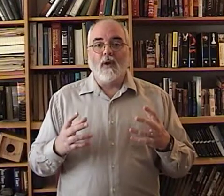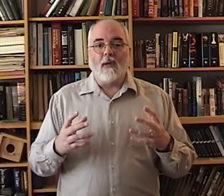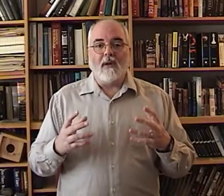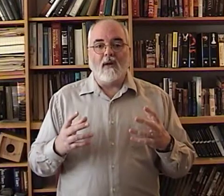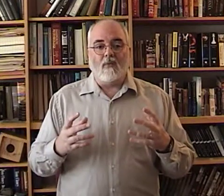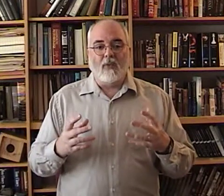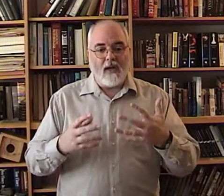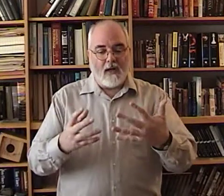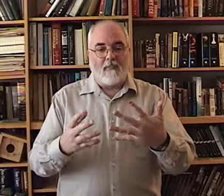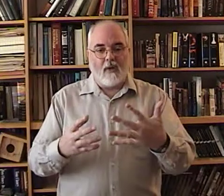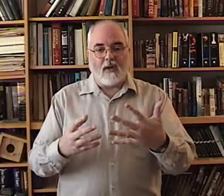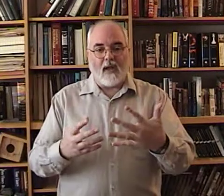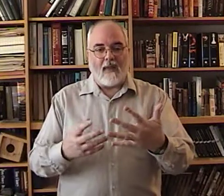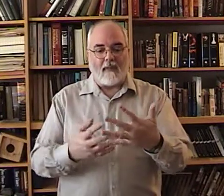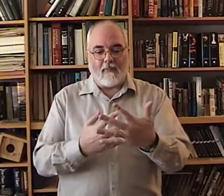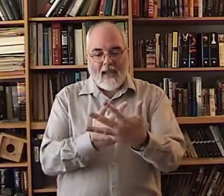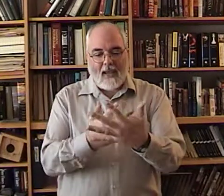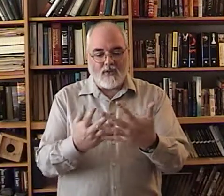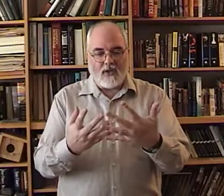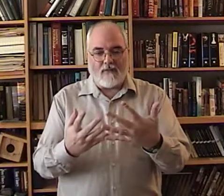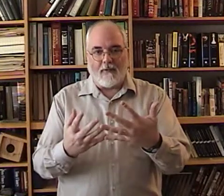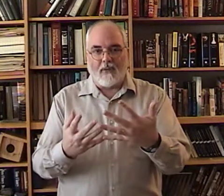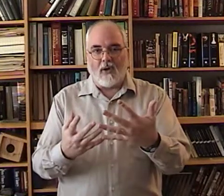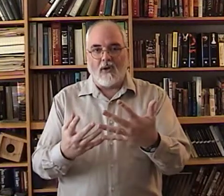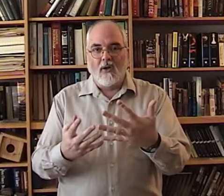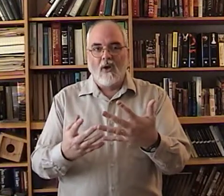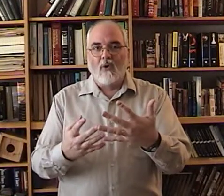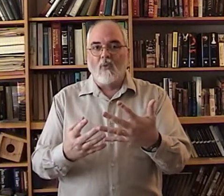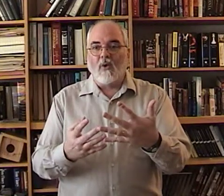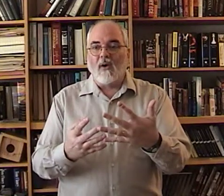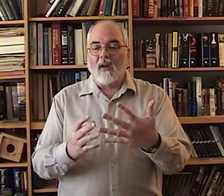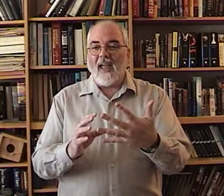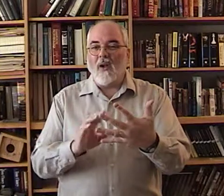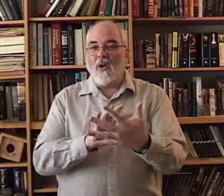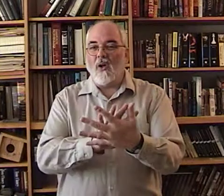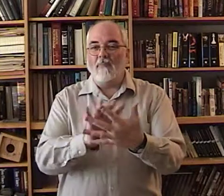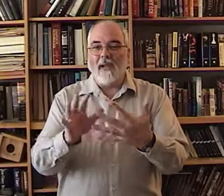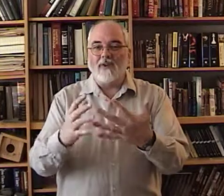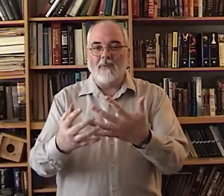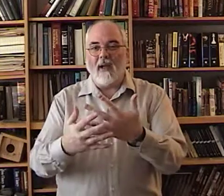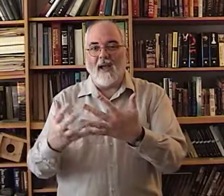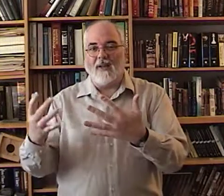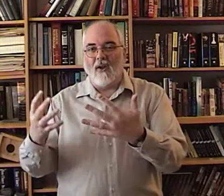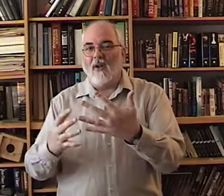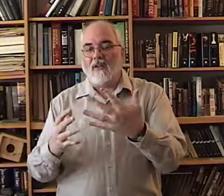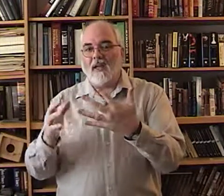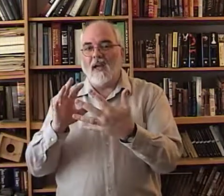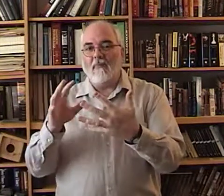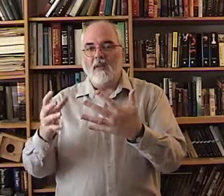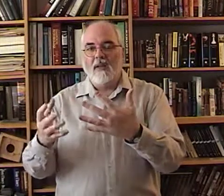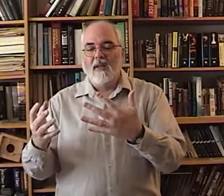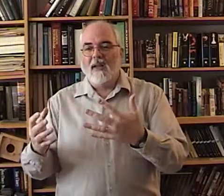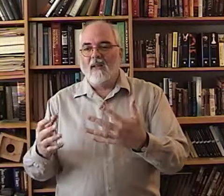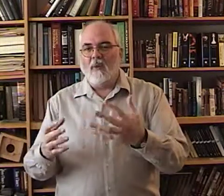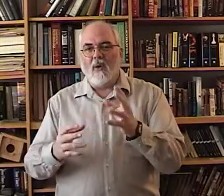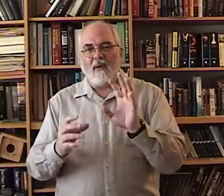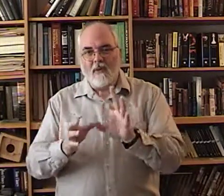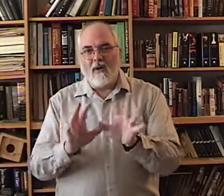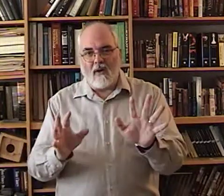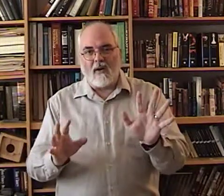were to be reading a book and the pages of the book were had pictures behind it all the time boy it'd be really hard